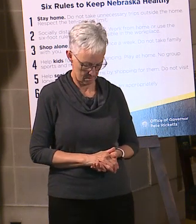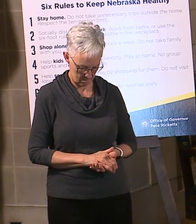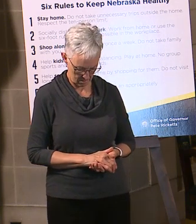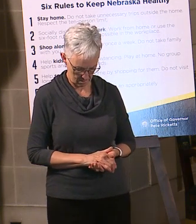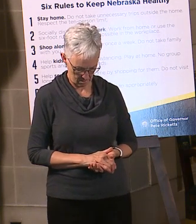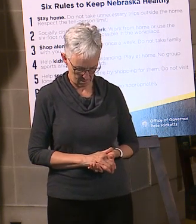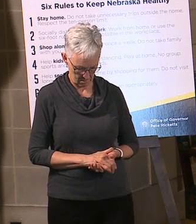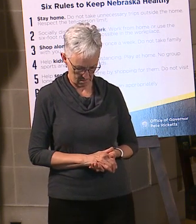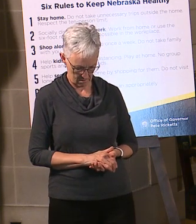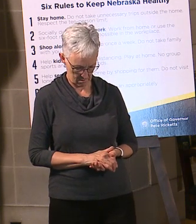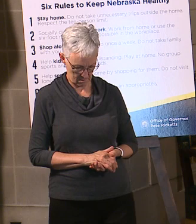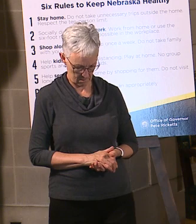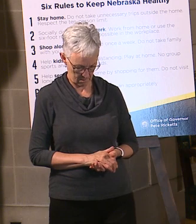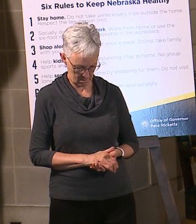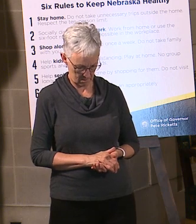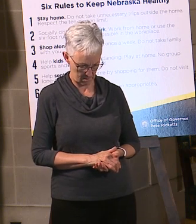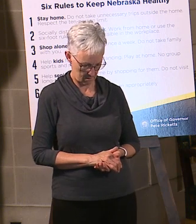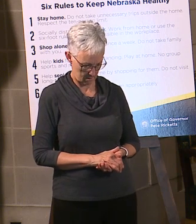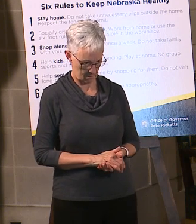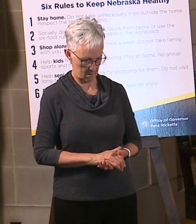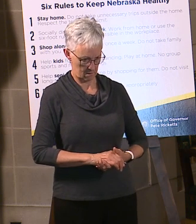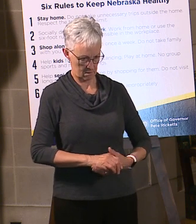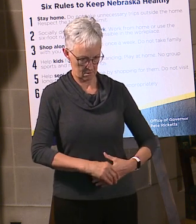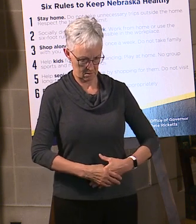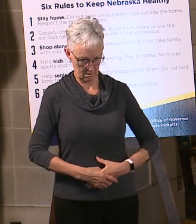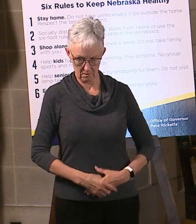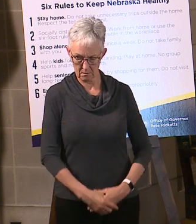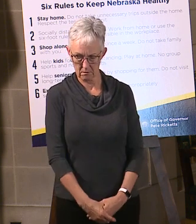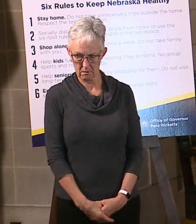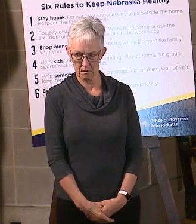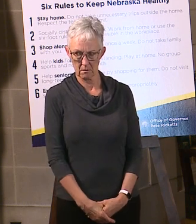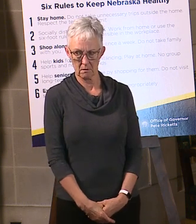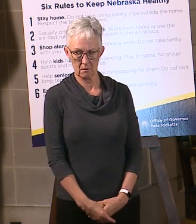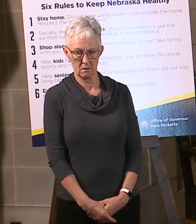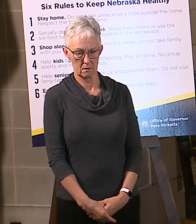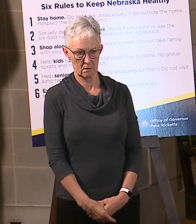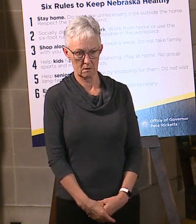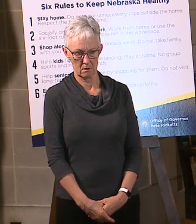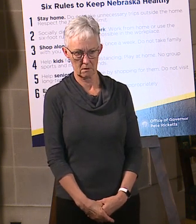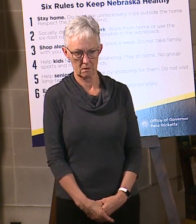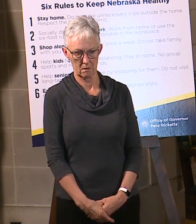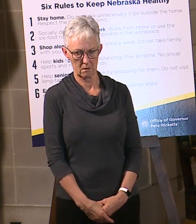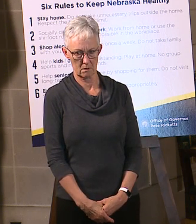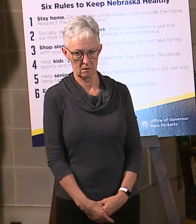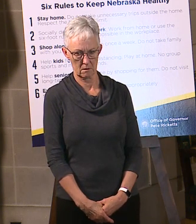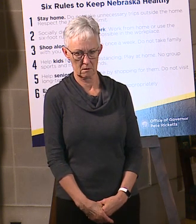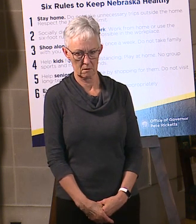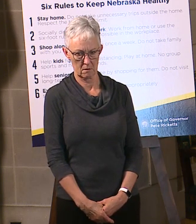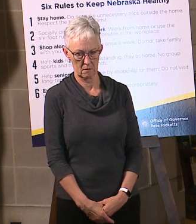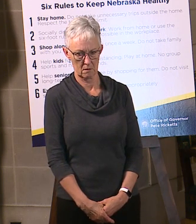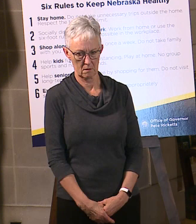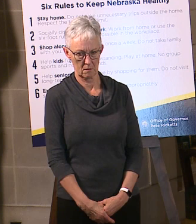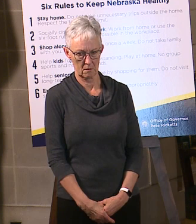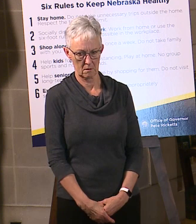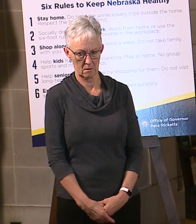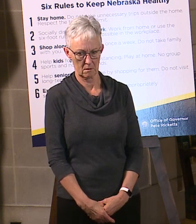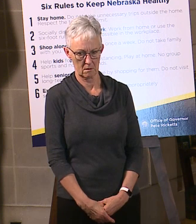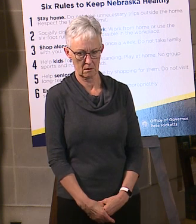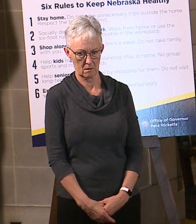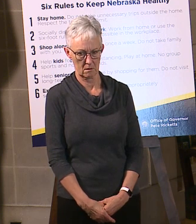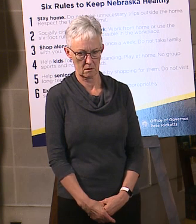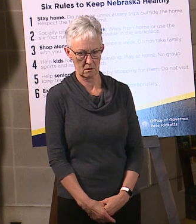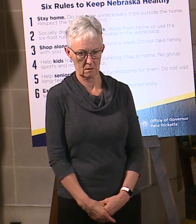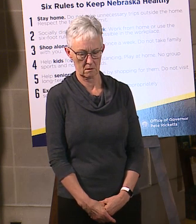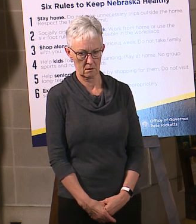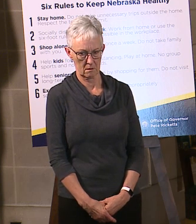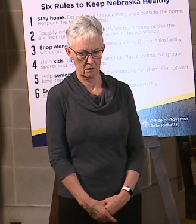they need enough coronavirus testing that we can capture asymptomatic cases. Will that ever happen?